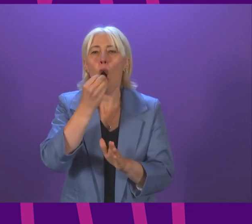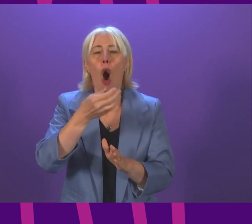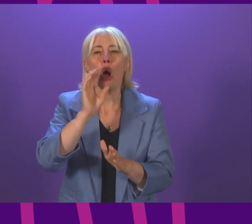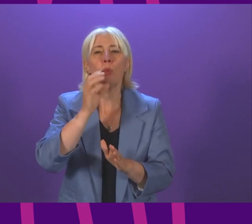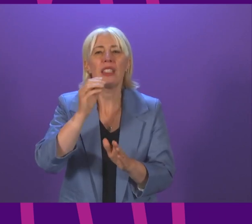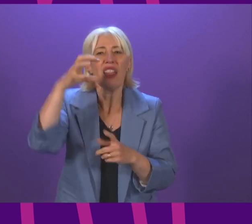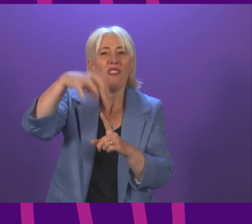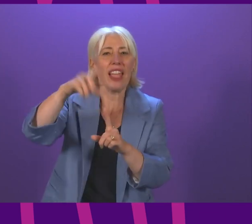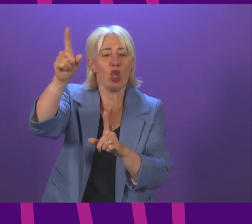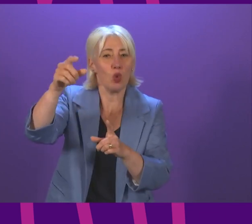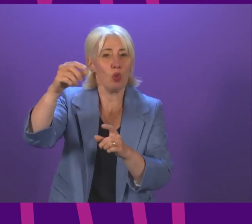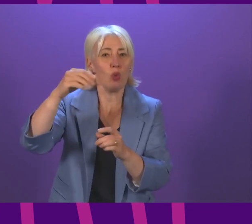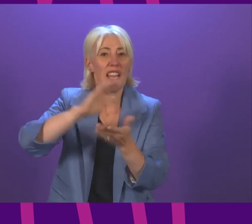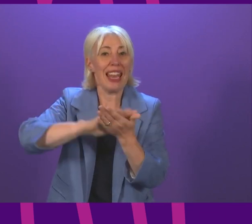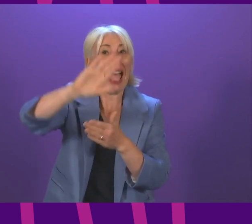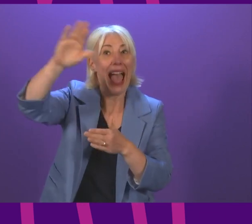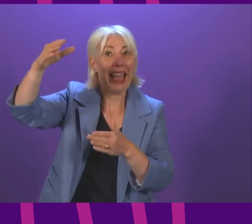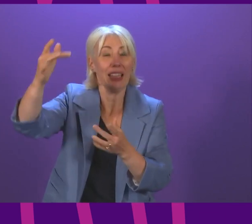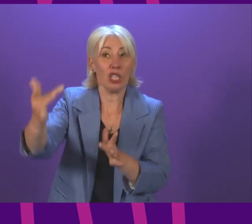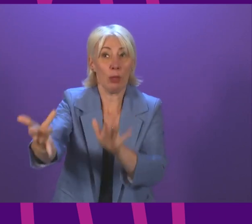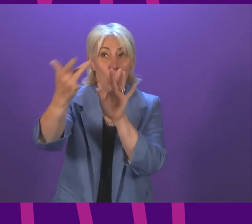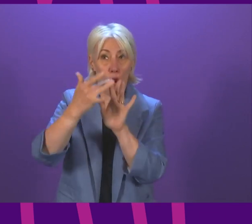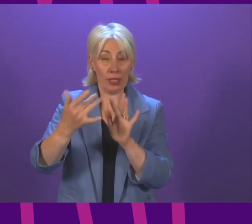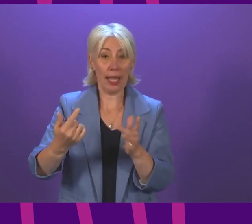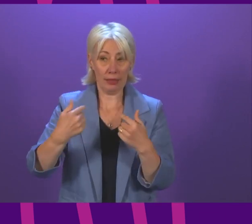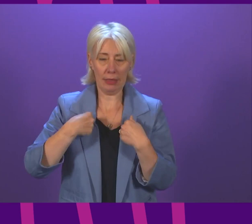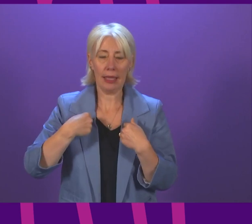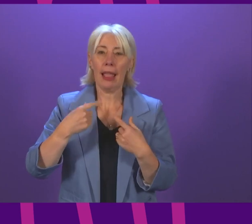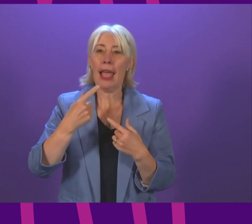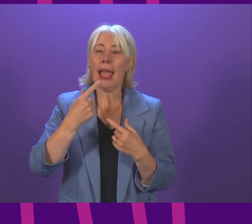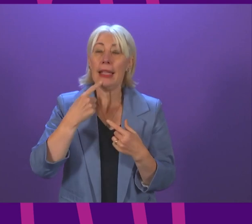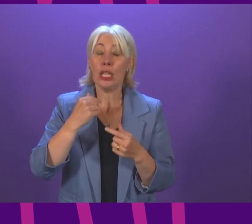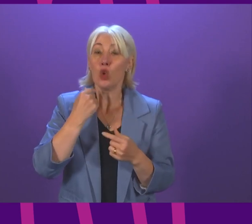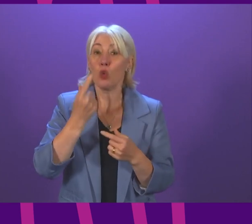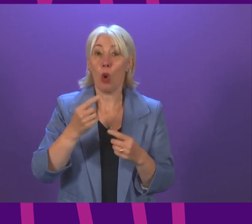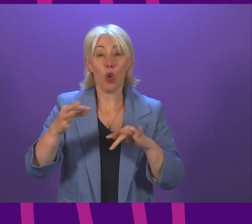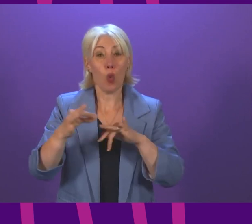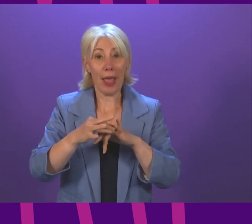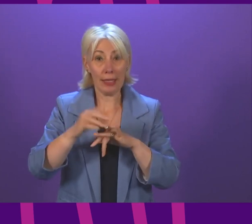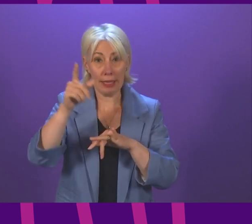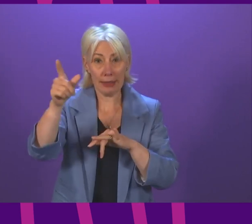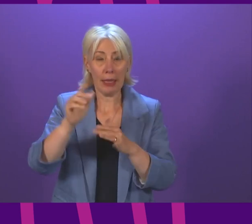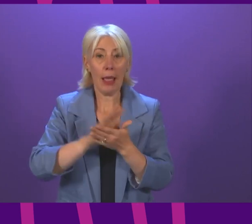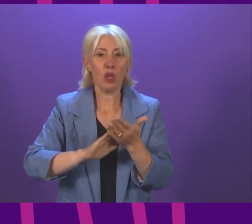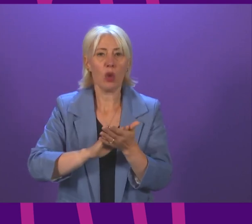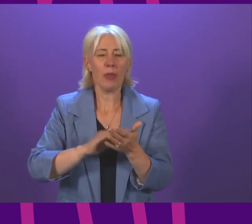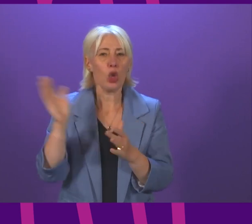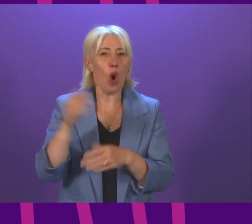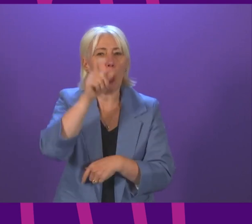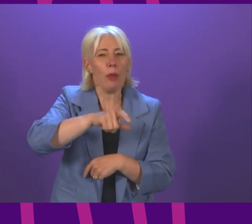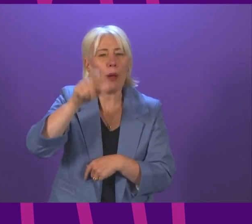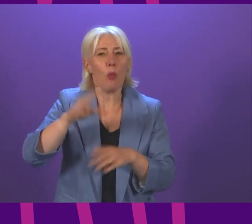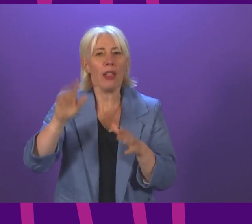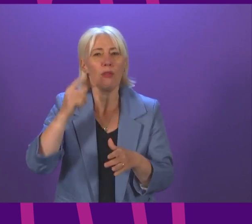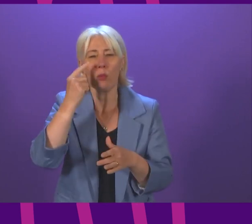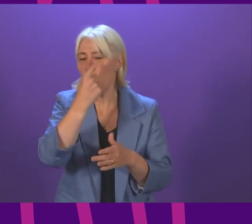who says that they host weddings there's one tomorrow night actually he understands that all guests will need to provide evidence of two vaccinations to be allowed in